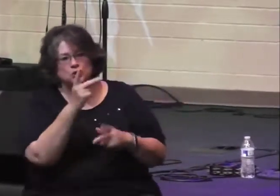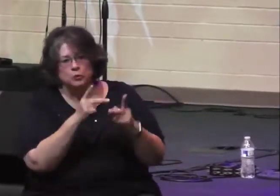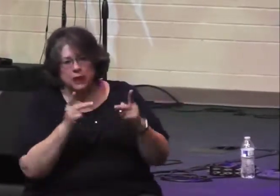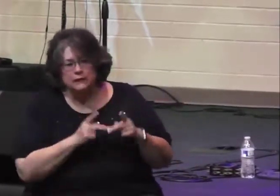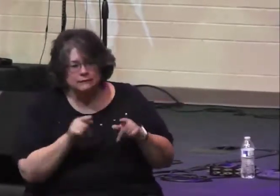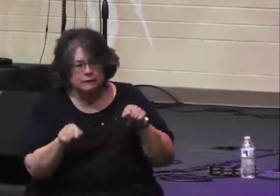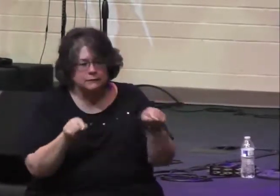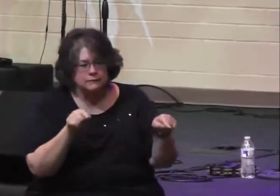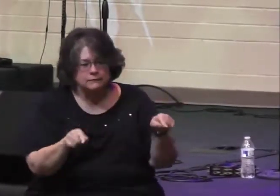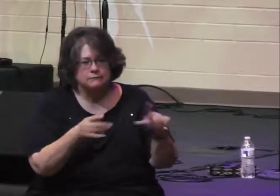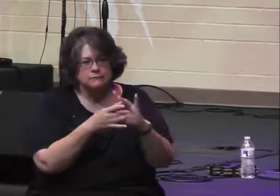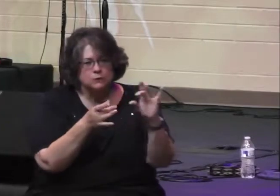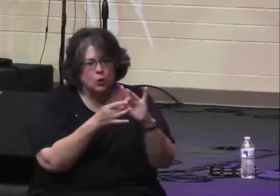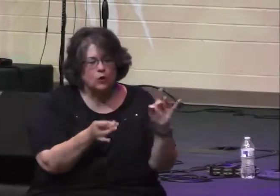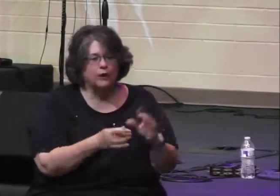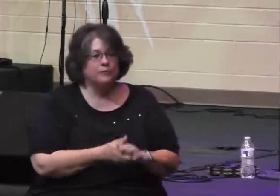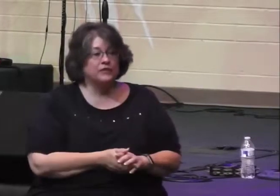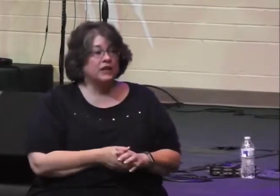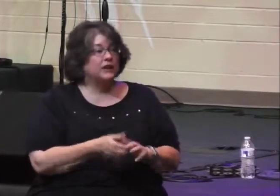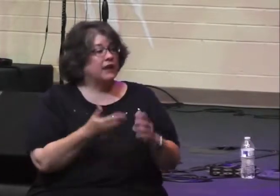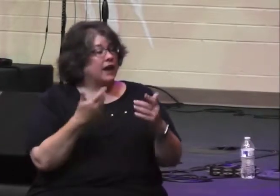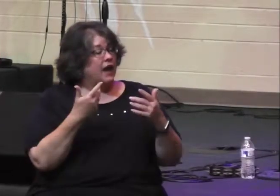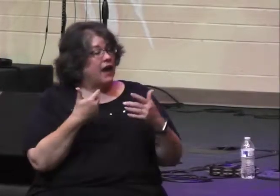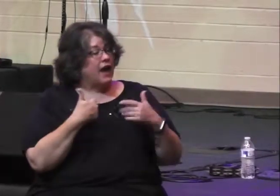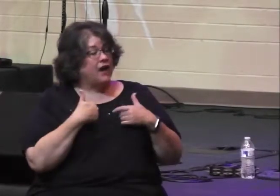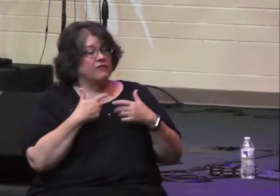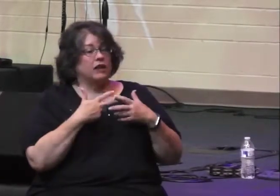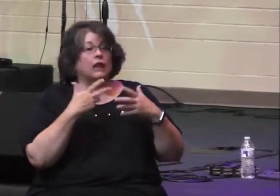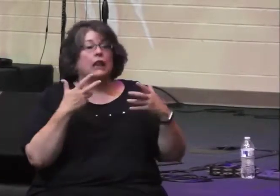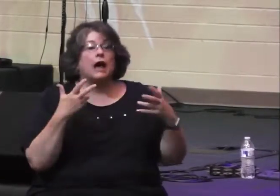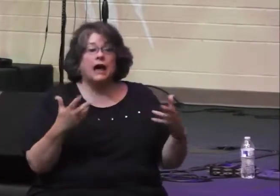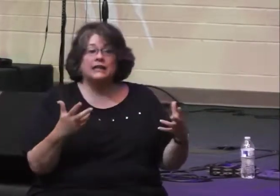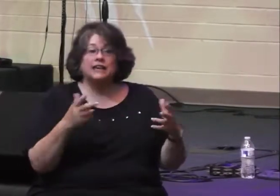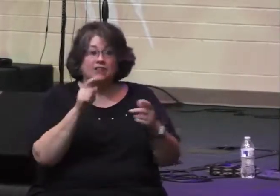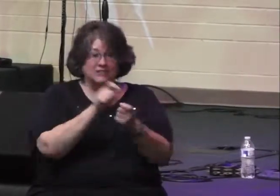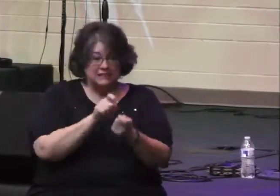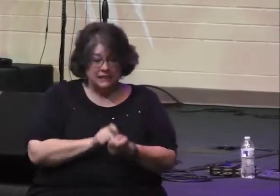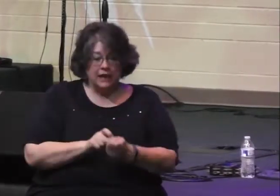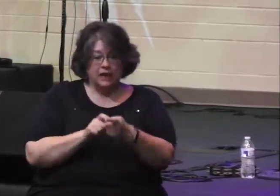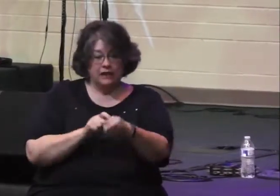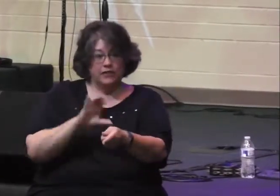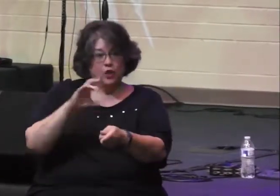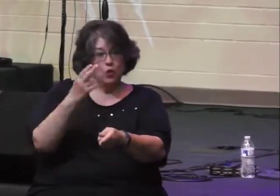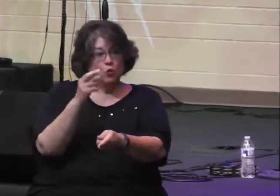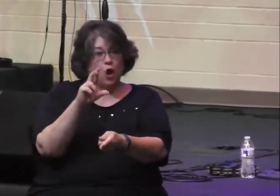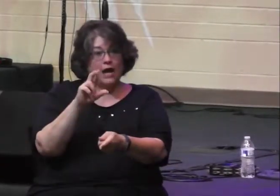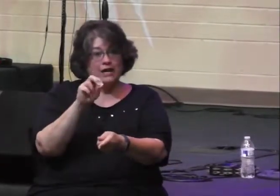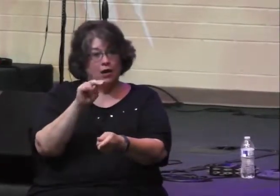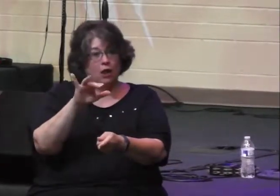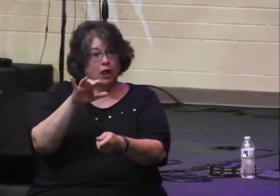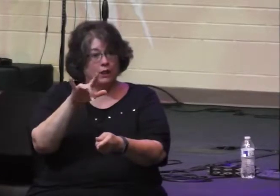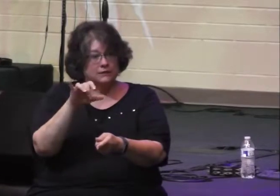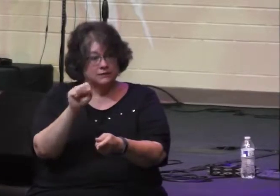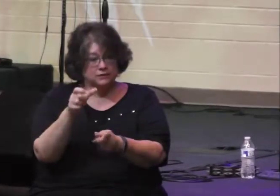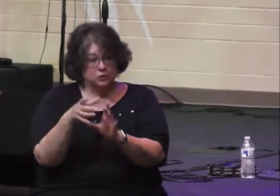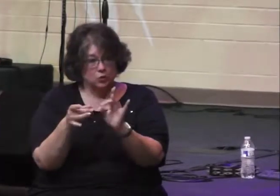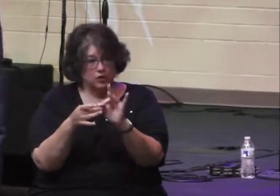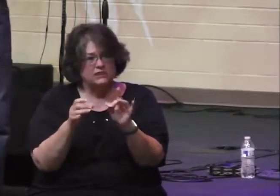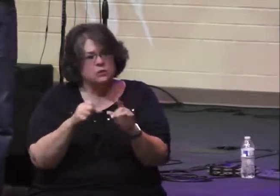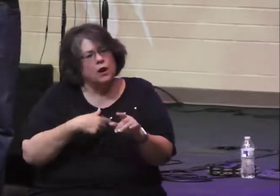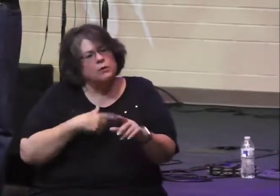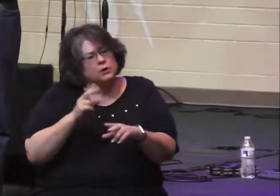beginning of chapter 21. And because there's a lot more detail there, I'm going to be using that account this morning.